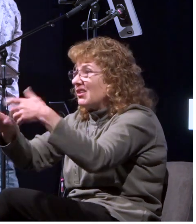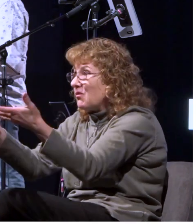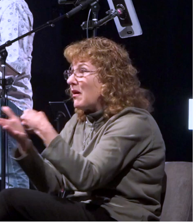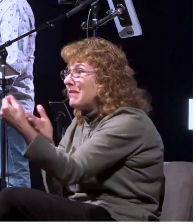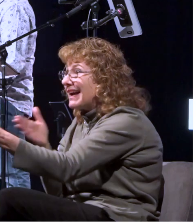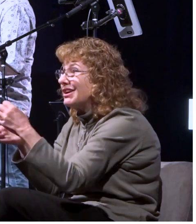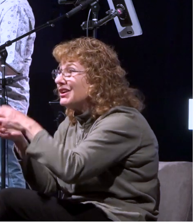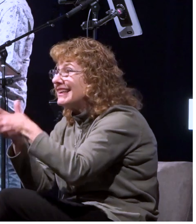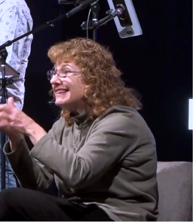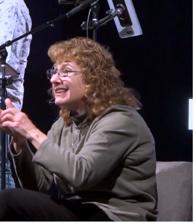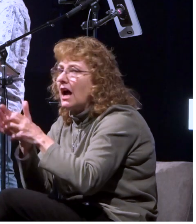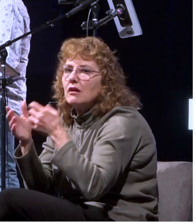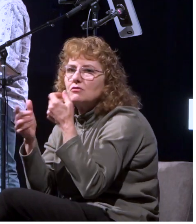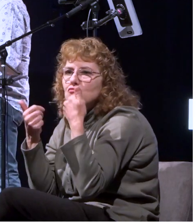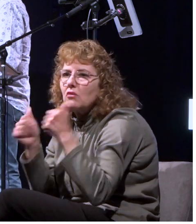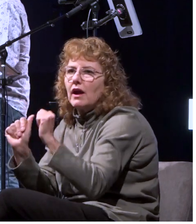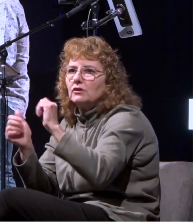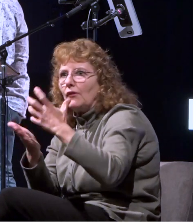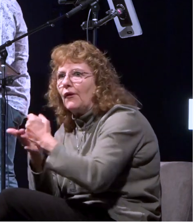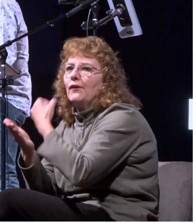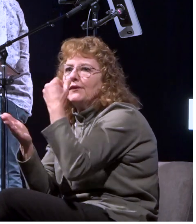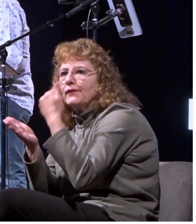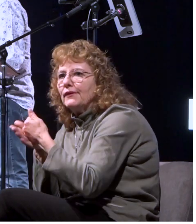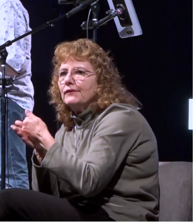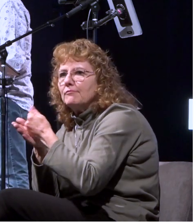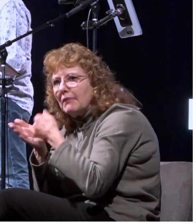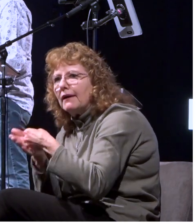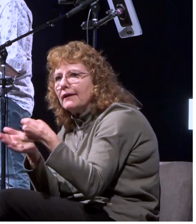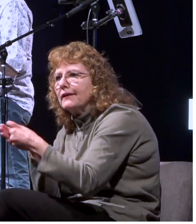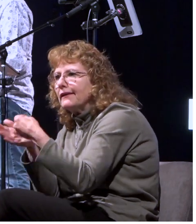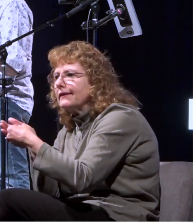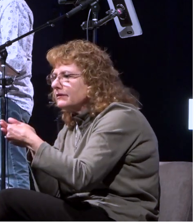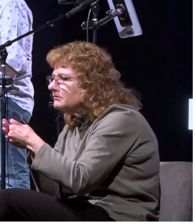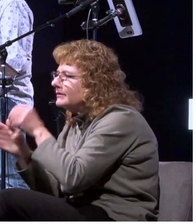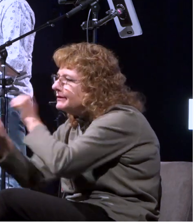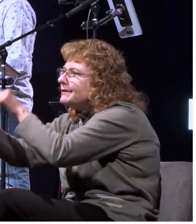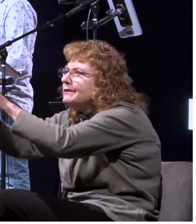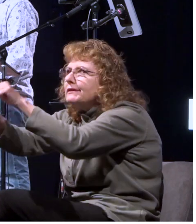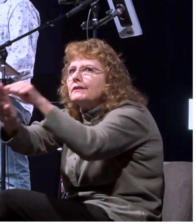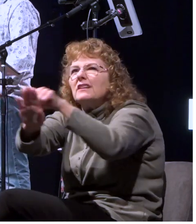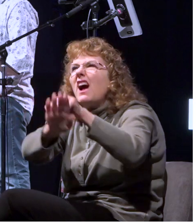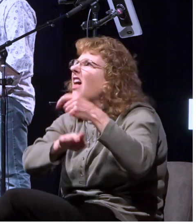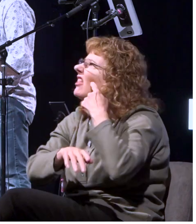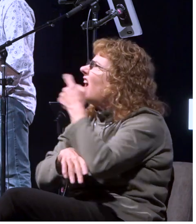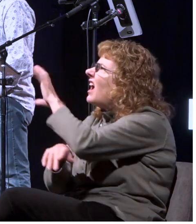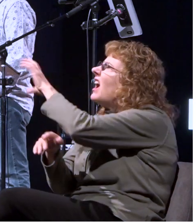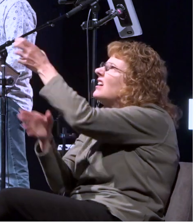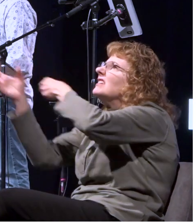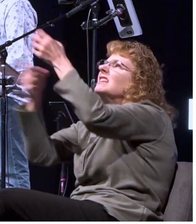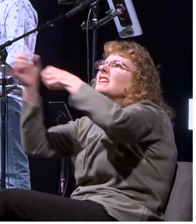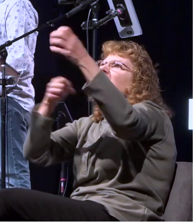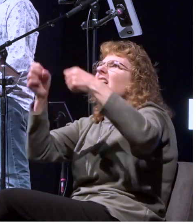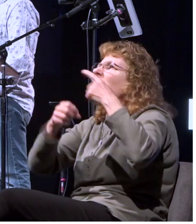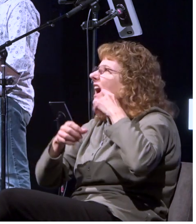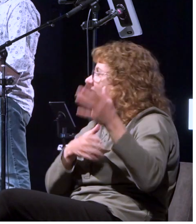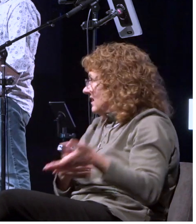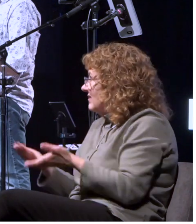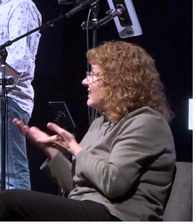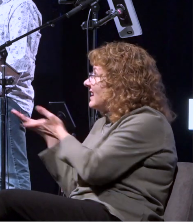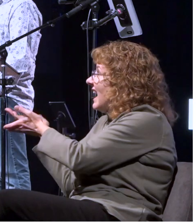always you know applying my wares in the neighborhood and i'm thinking i could sell this stuff right and i'm like can i